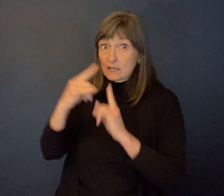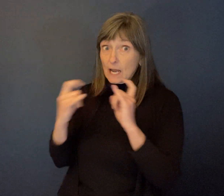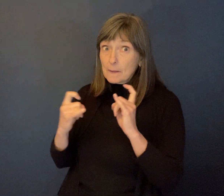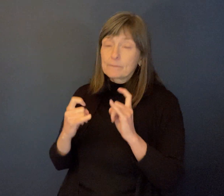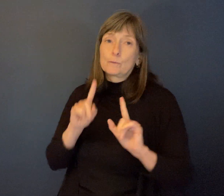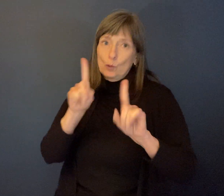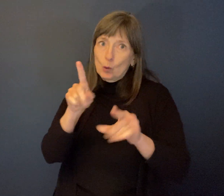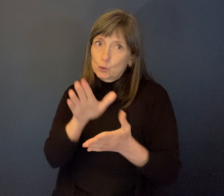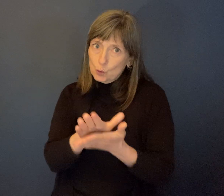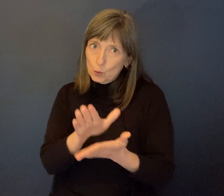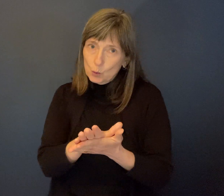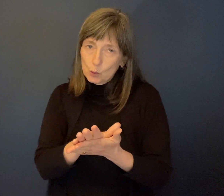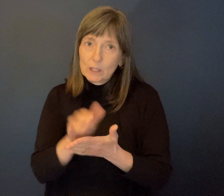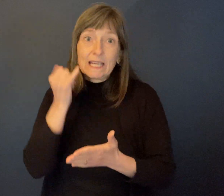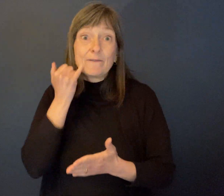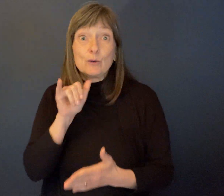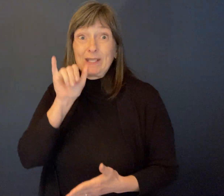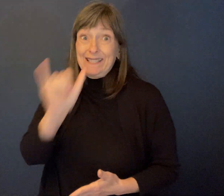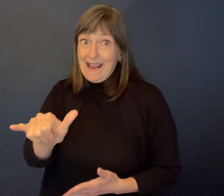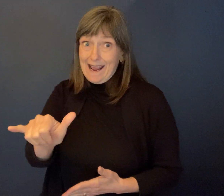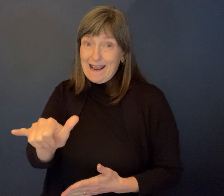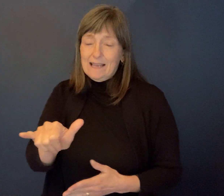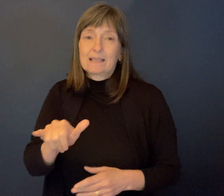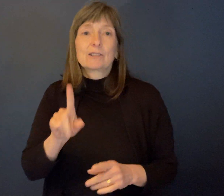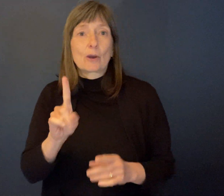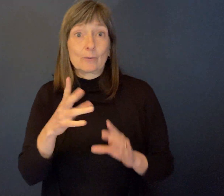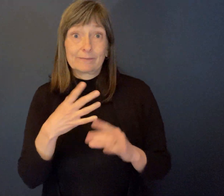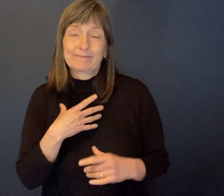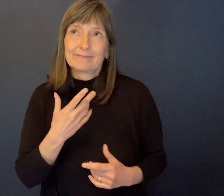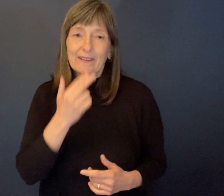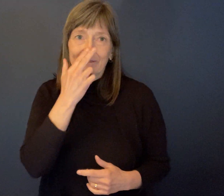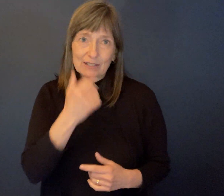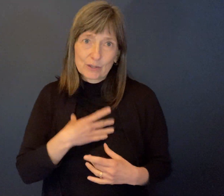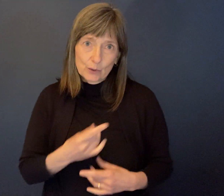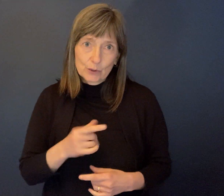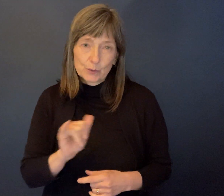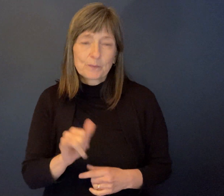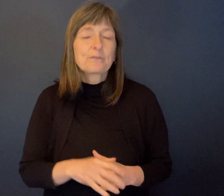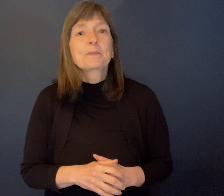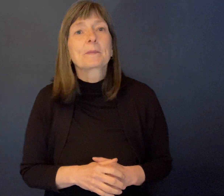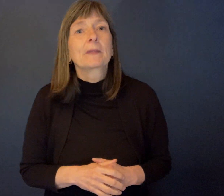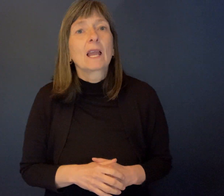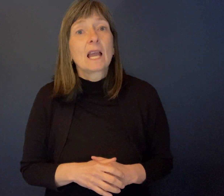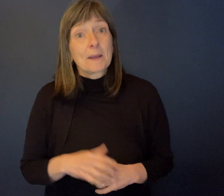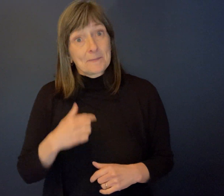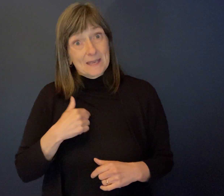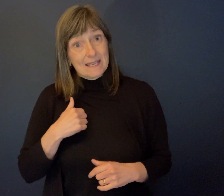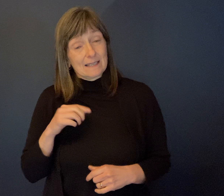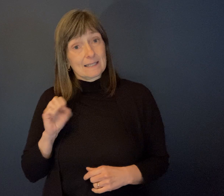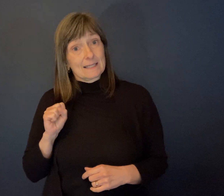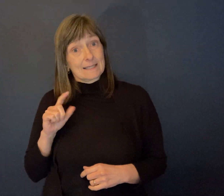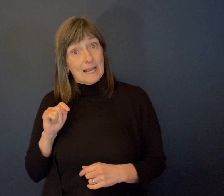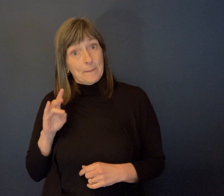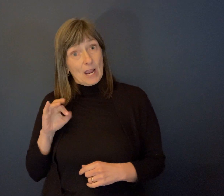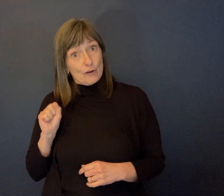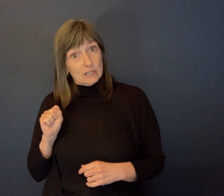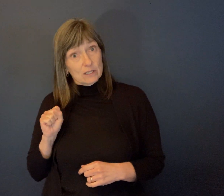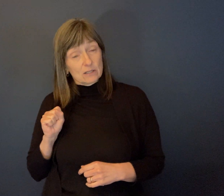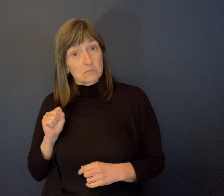about admitting, that's an interesting story here because, you know, being in St. Mary's, you'd have to come into the Sunshine Camp every now and